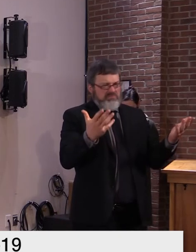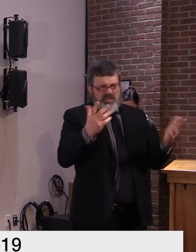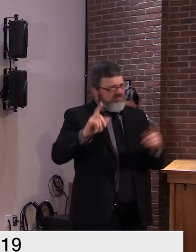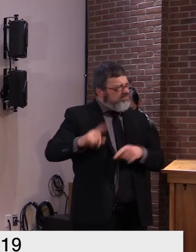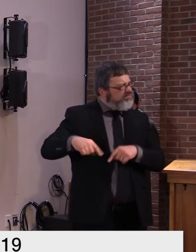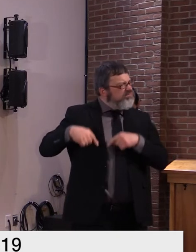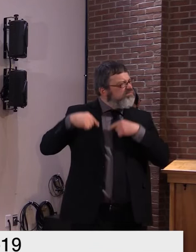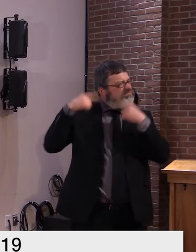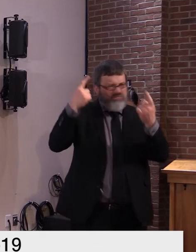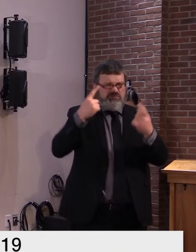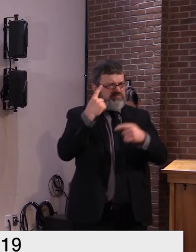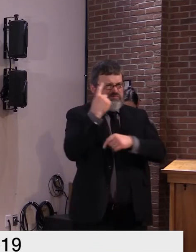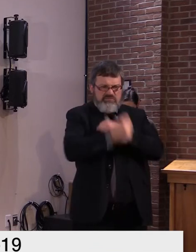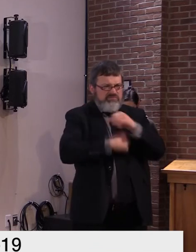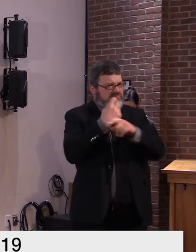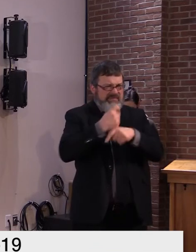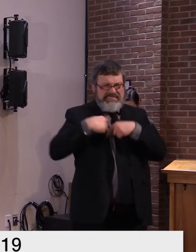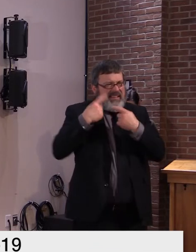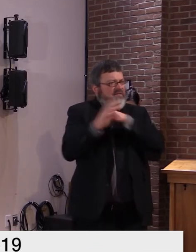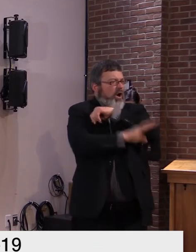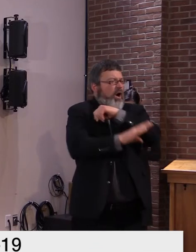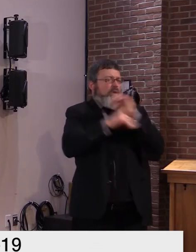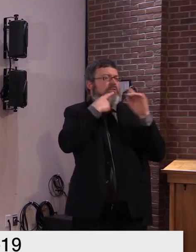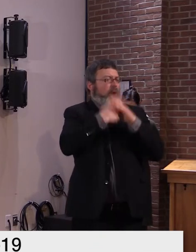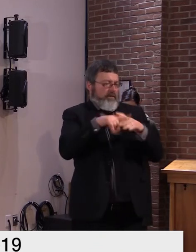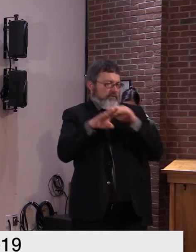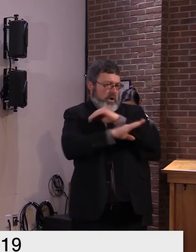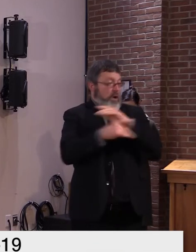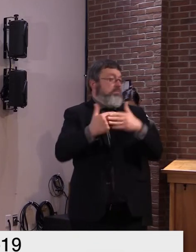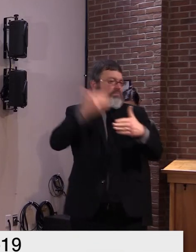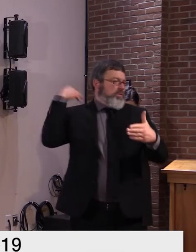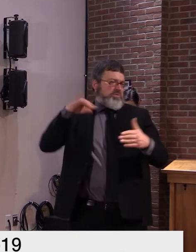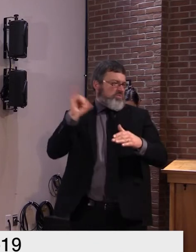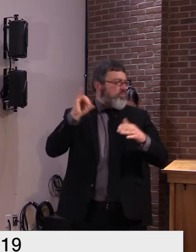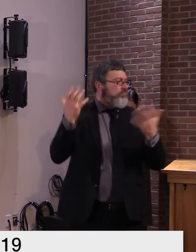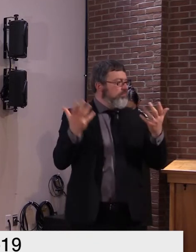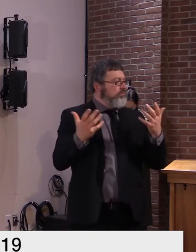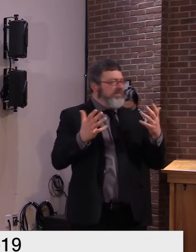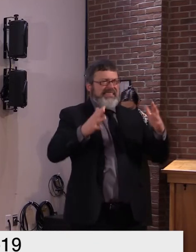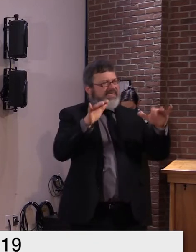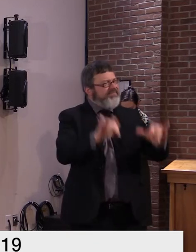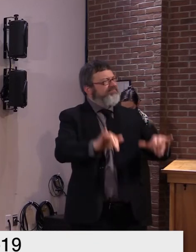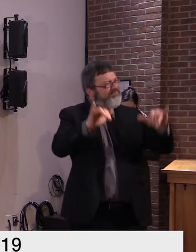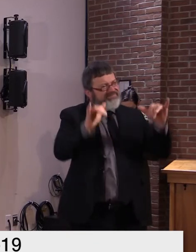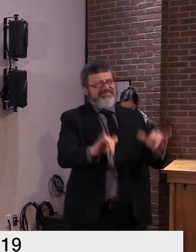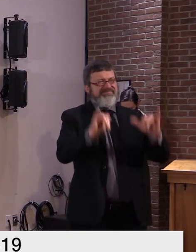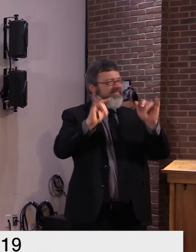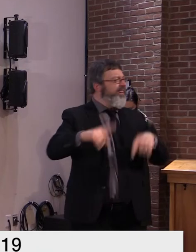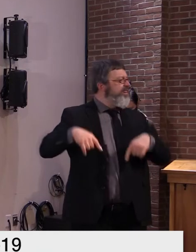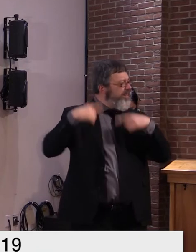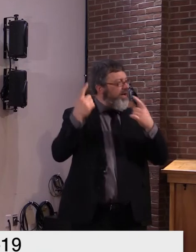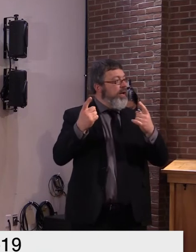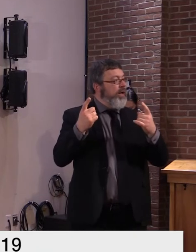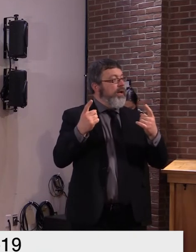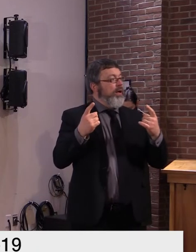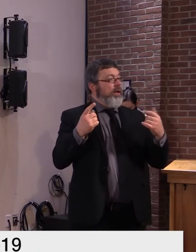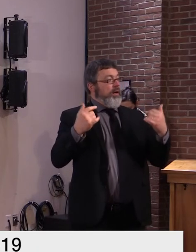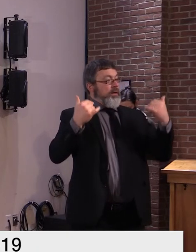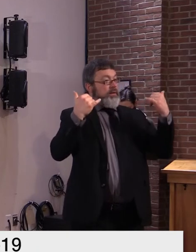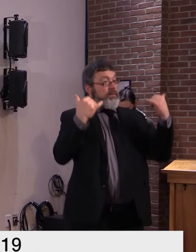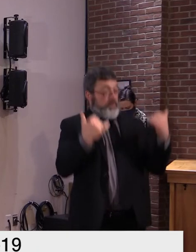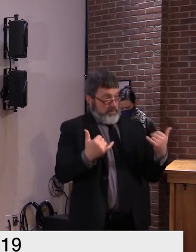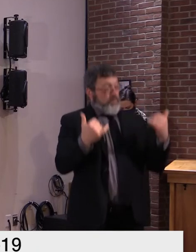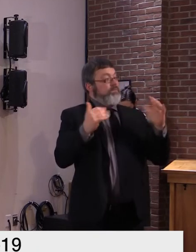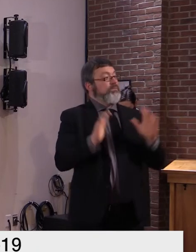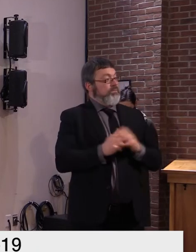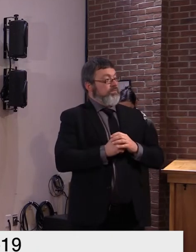where it's truly for social purposes and not for the care of the child specifically or related